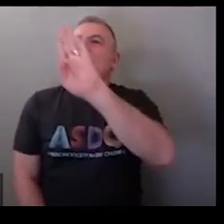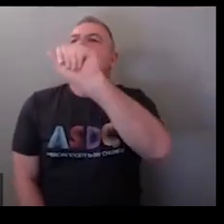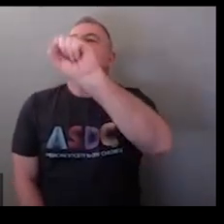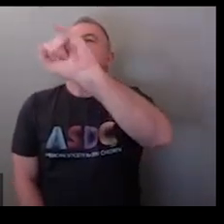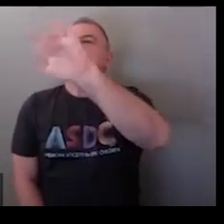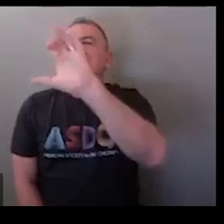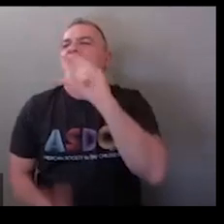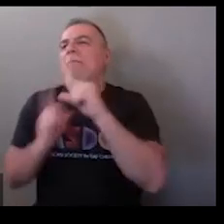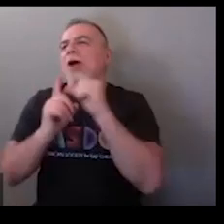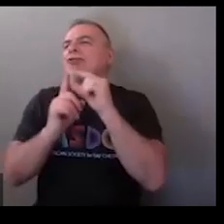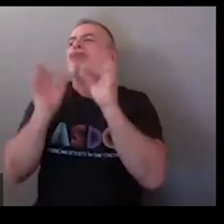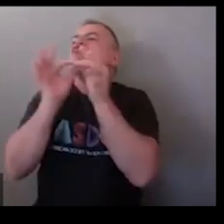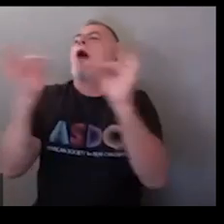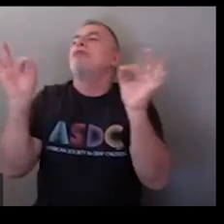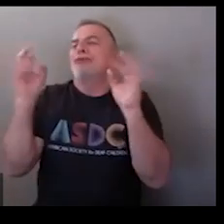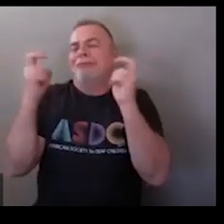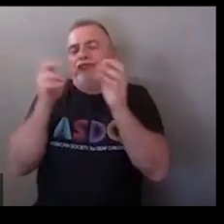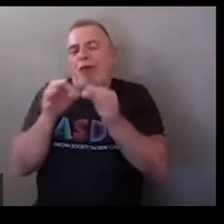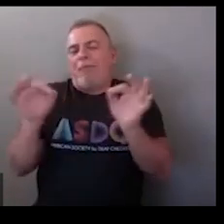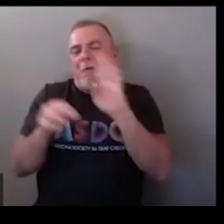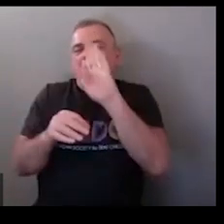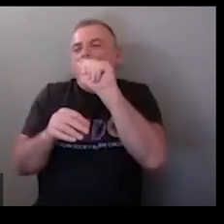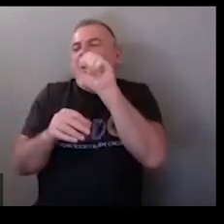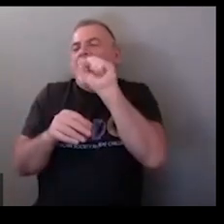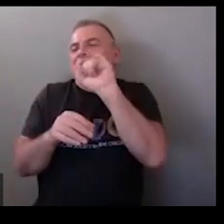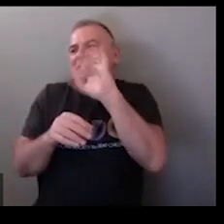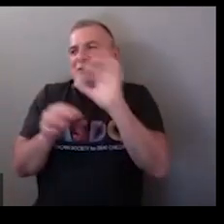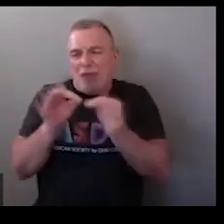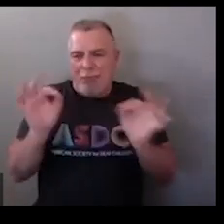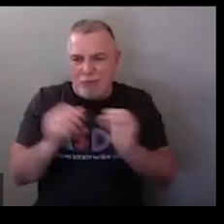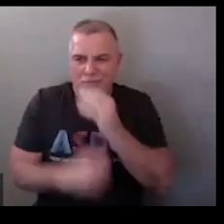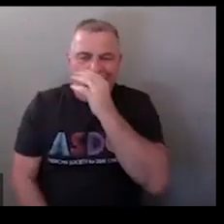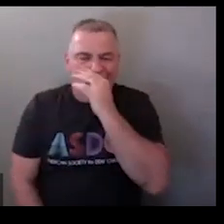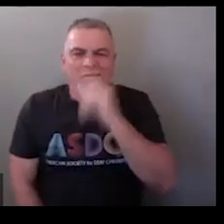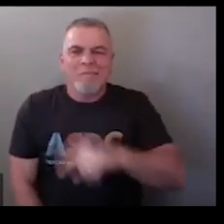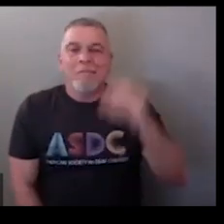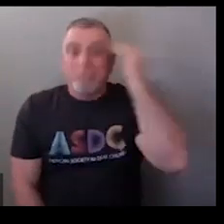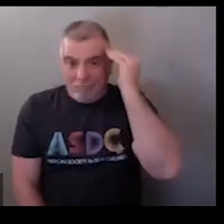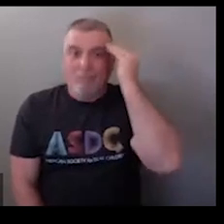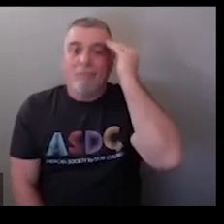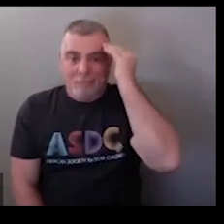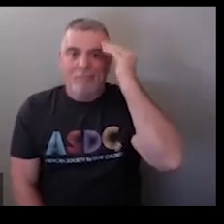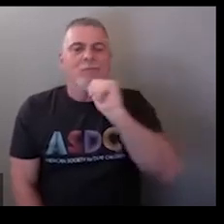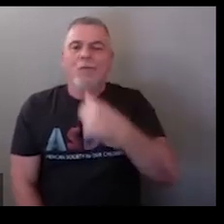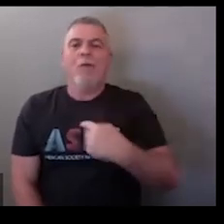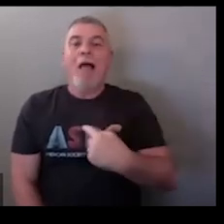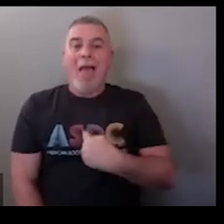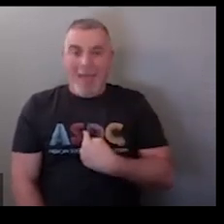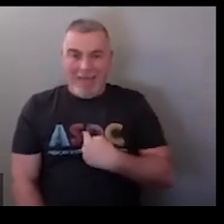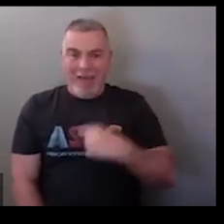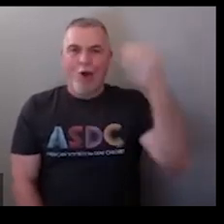okay okay so now some just basic very basic simple grammar very basic simple things